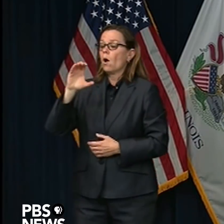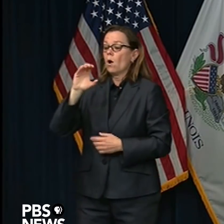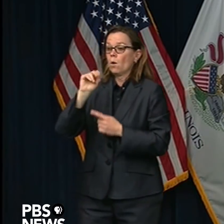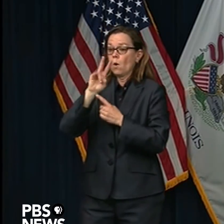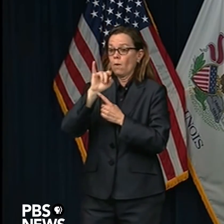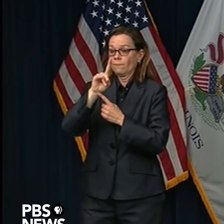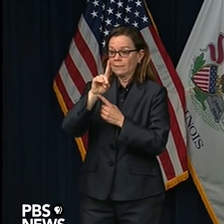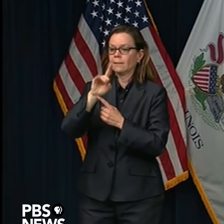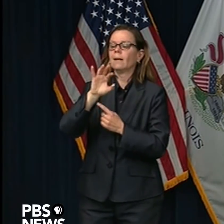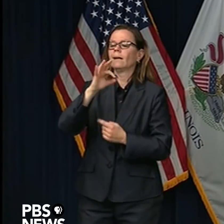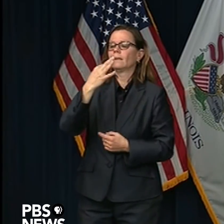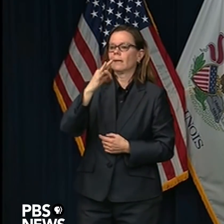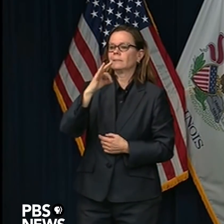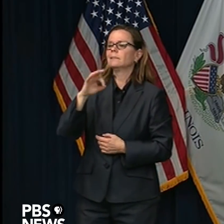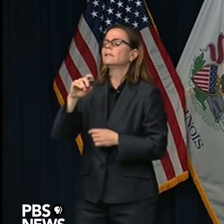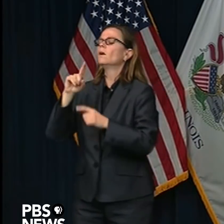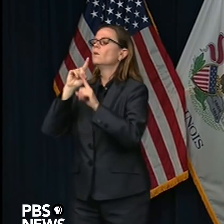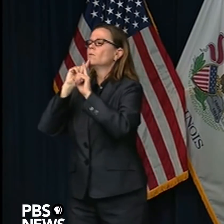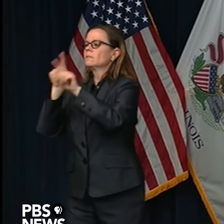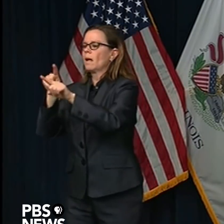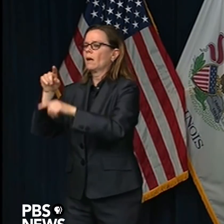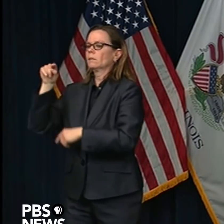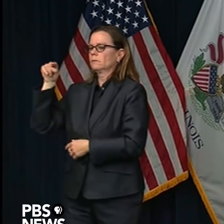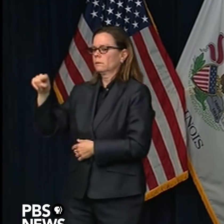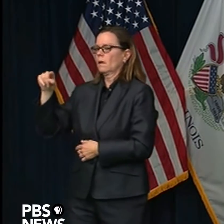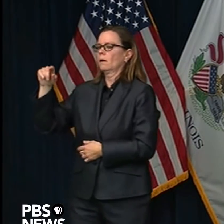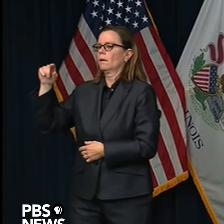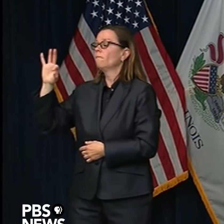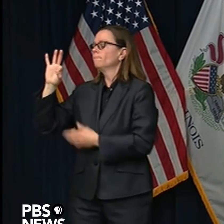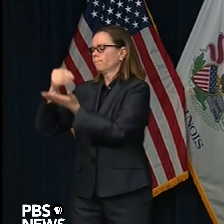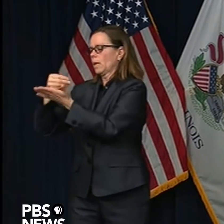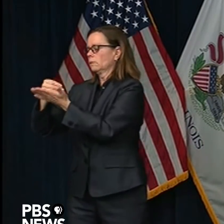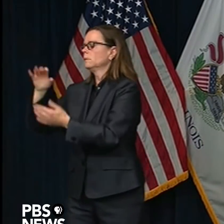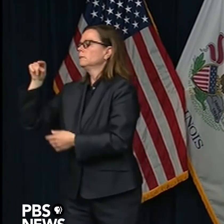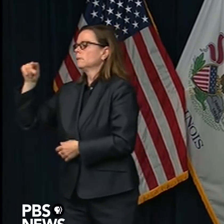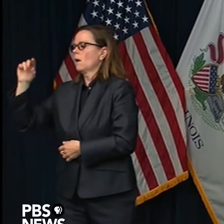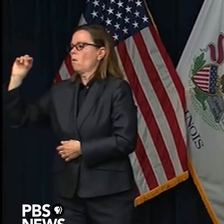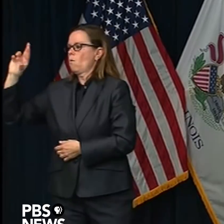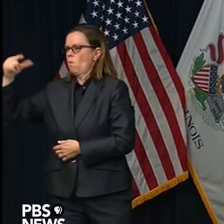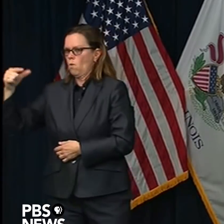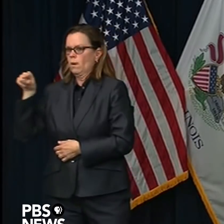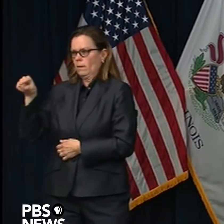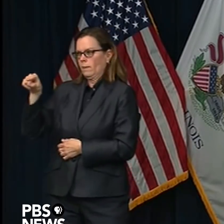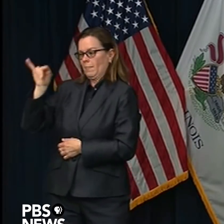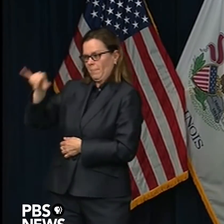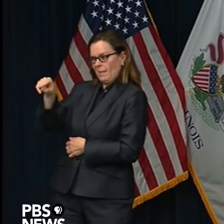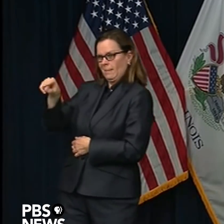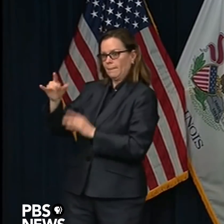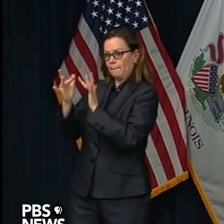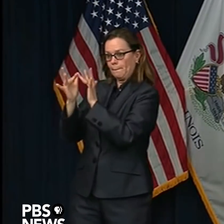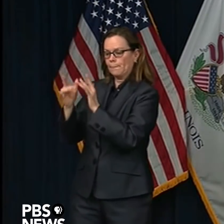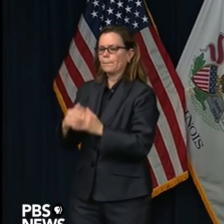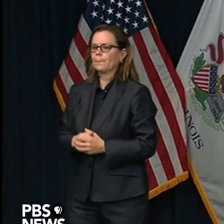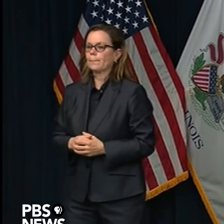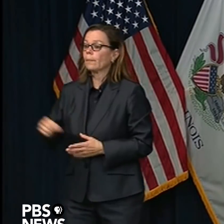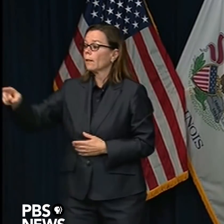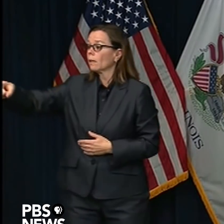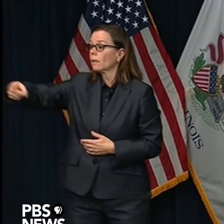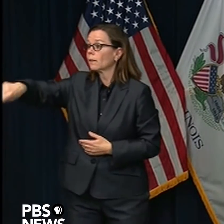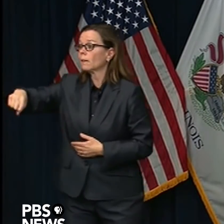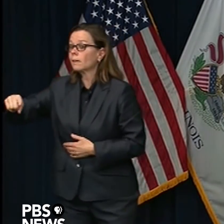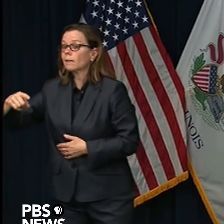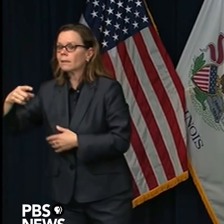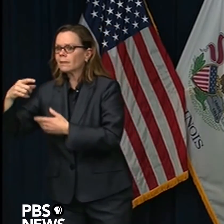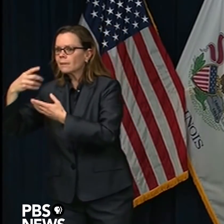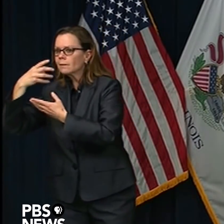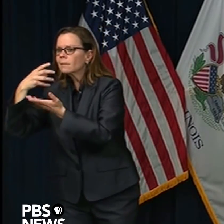And people can apply for direct relief there or through organizations that are recipients of those